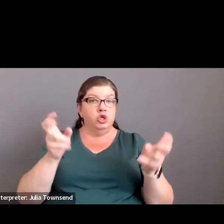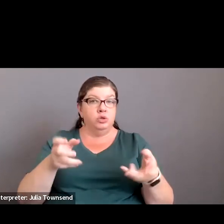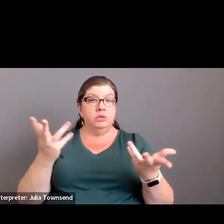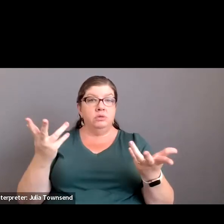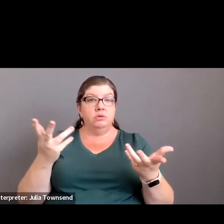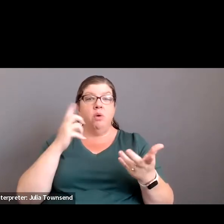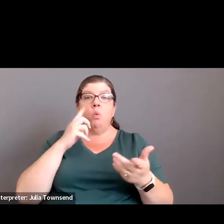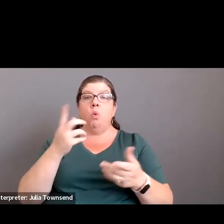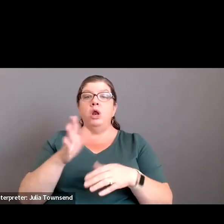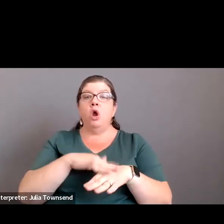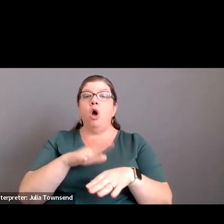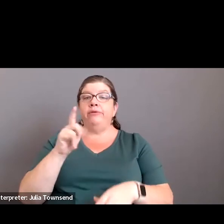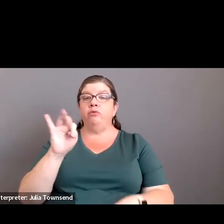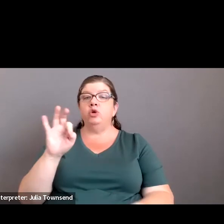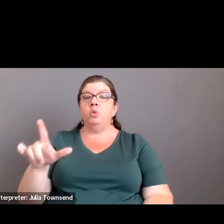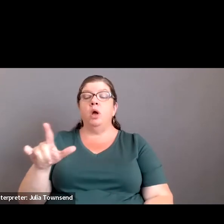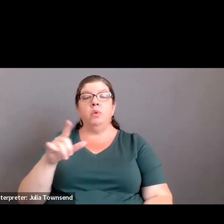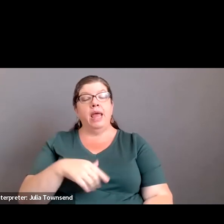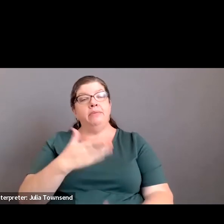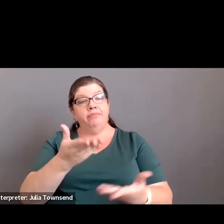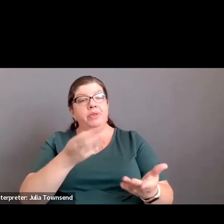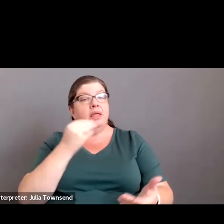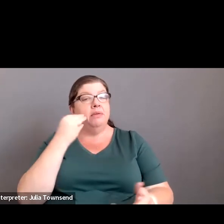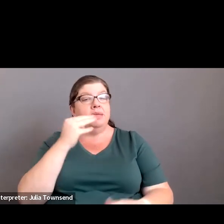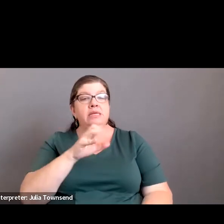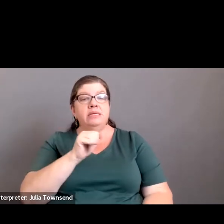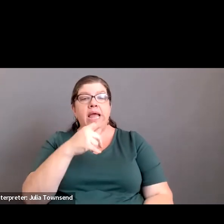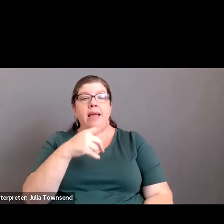We have a virtual virtual. OK, Miss Capps, you have those.